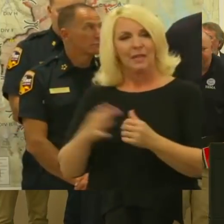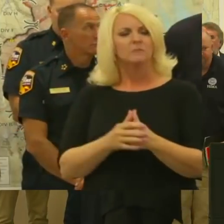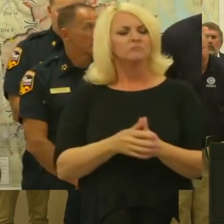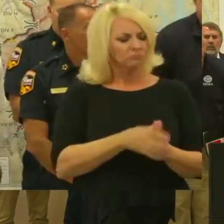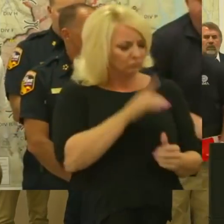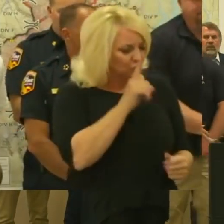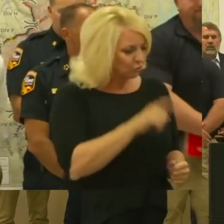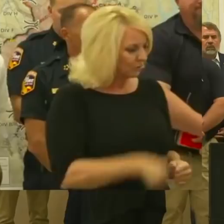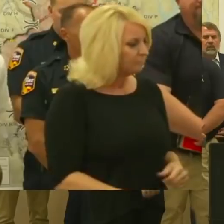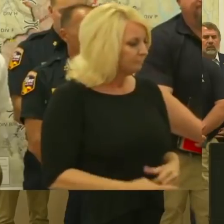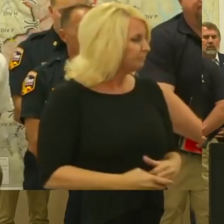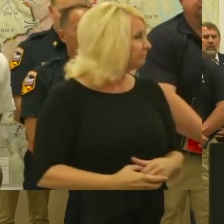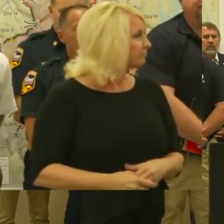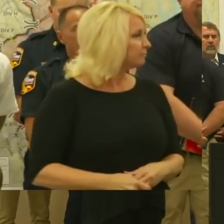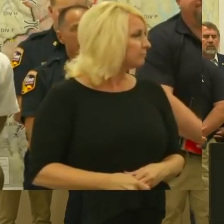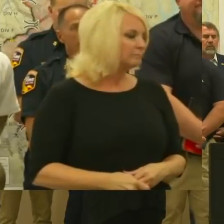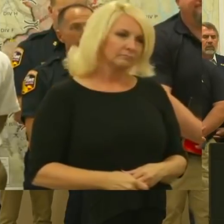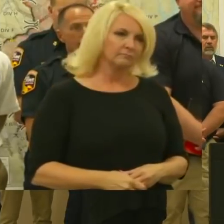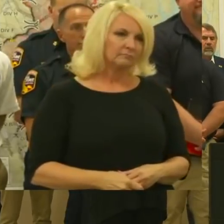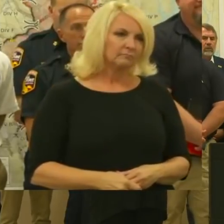Yeah. Is that?